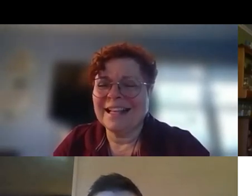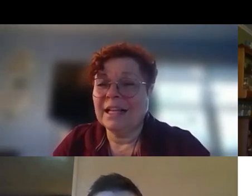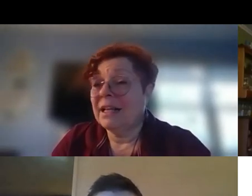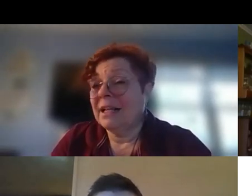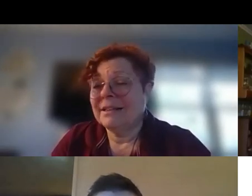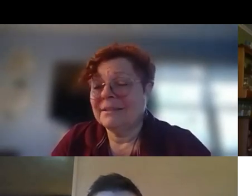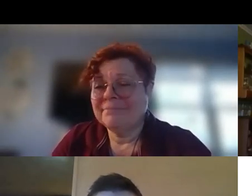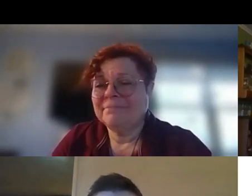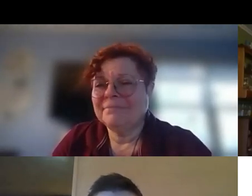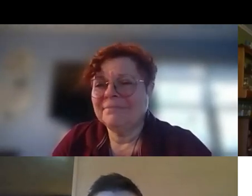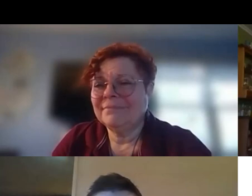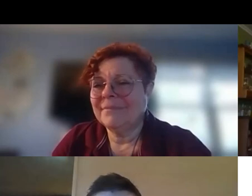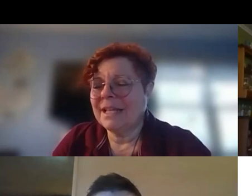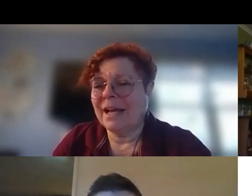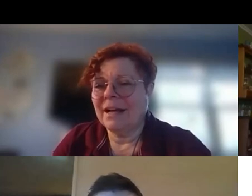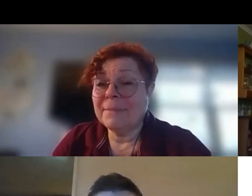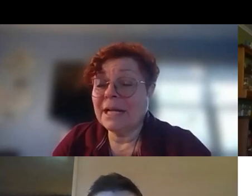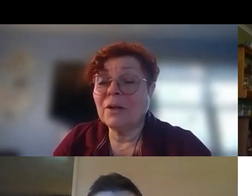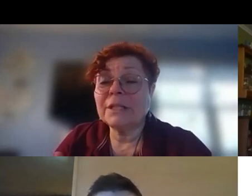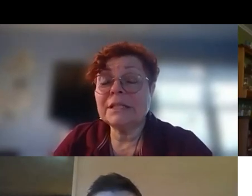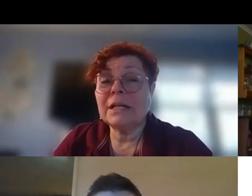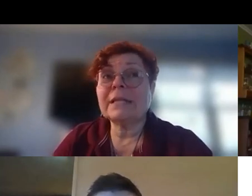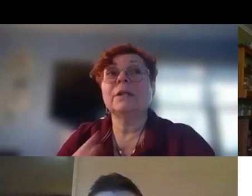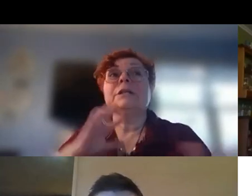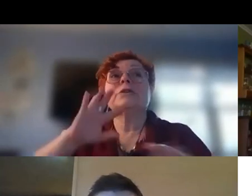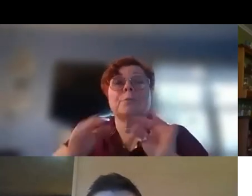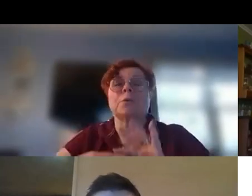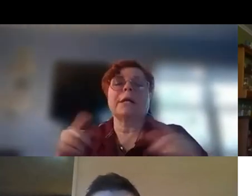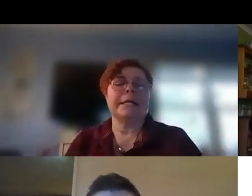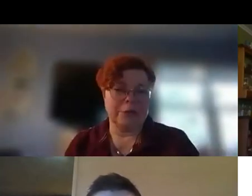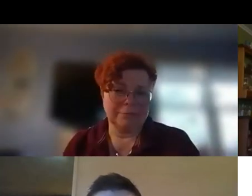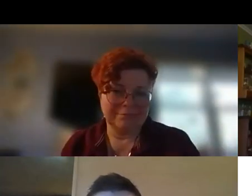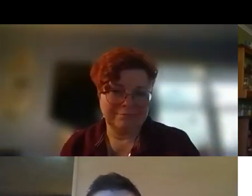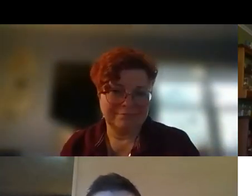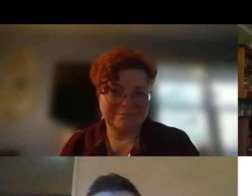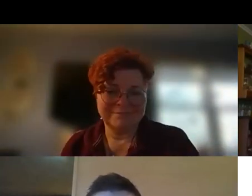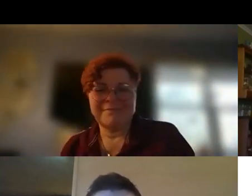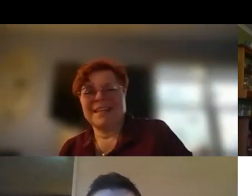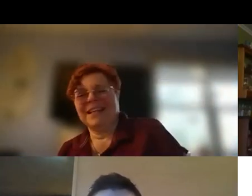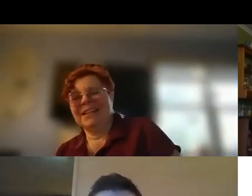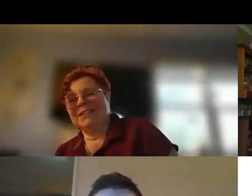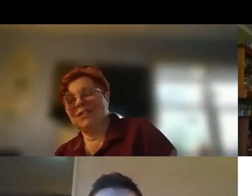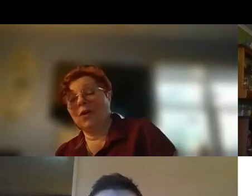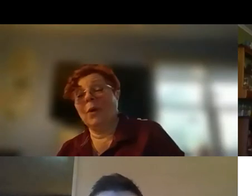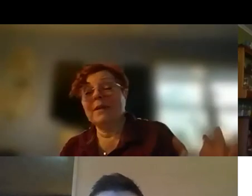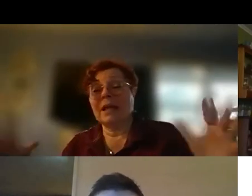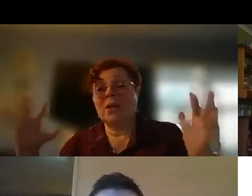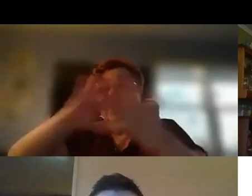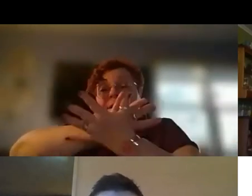but I was hoping it wouldn't get to that. So. Yeah. I mean, I can only, I can only interpret what I can hear. Right. Yeah. So when that whole gets,